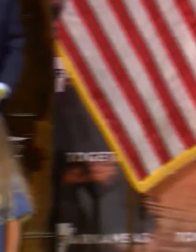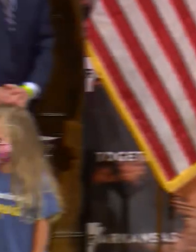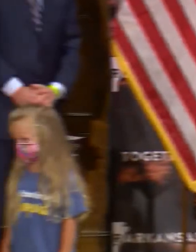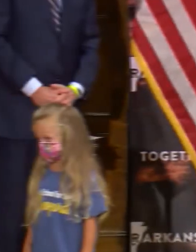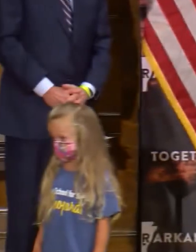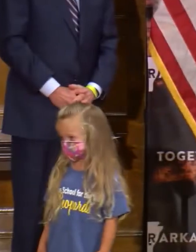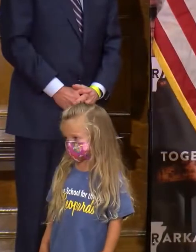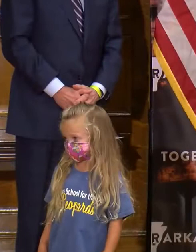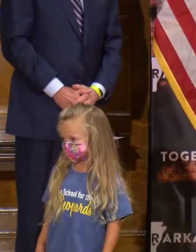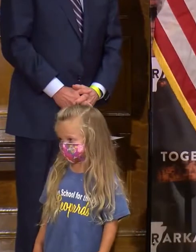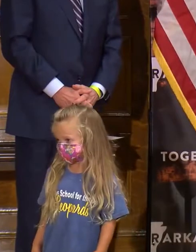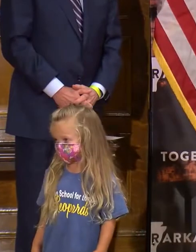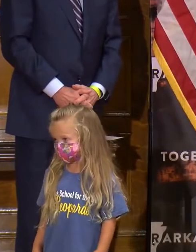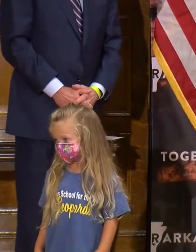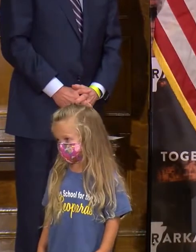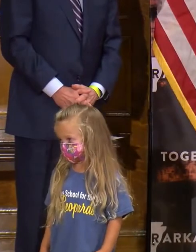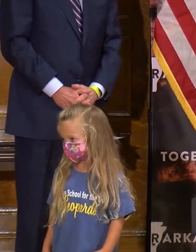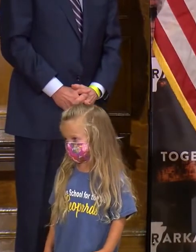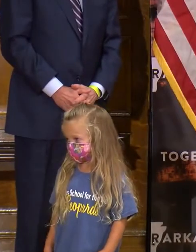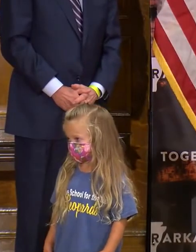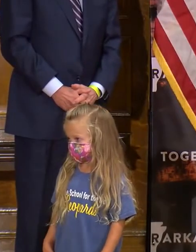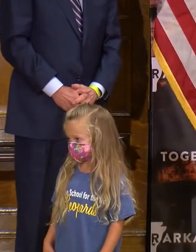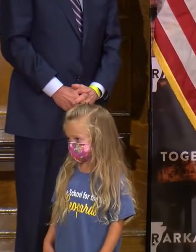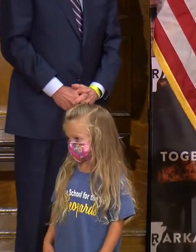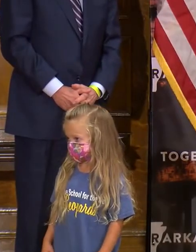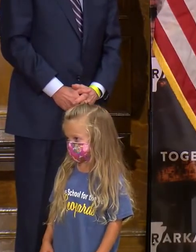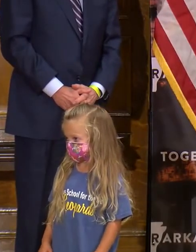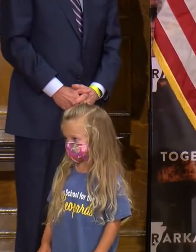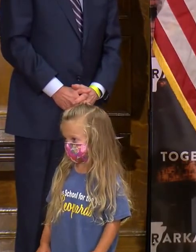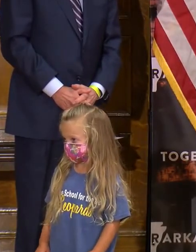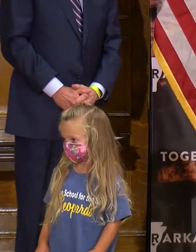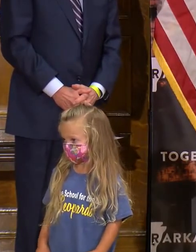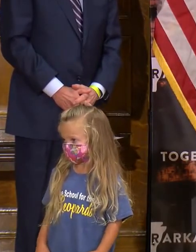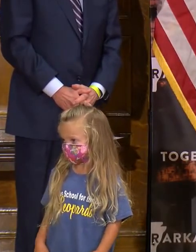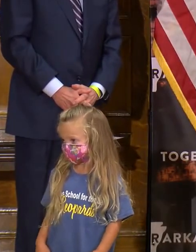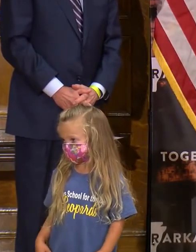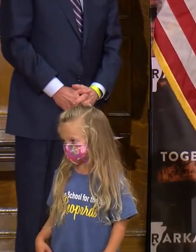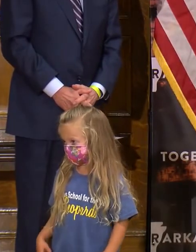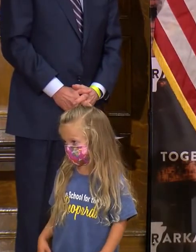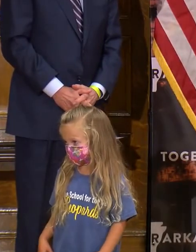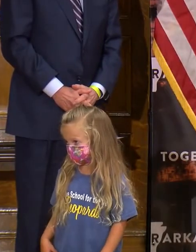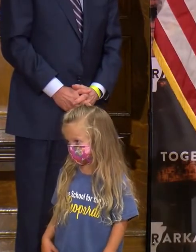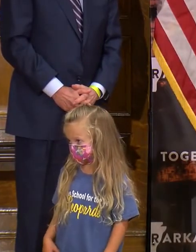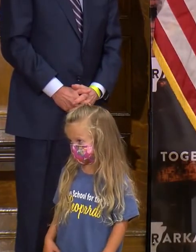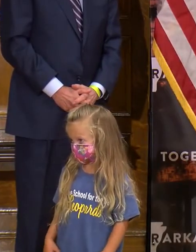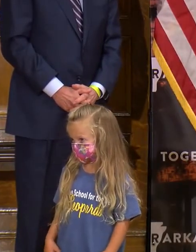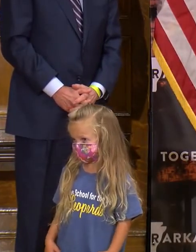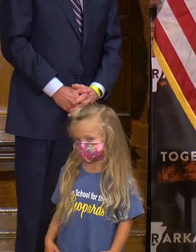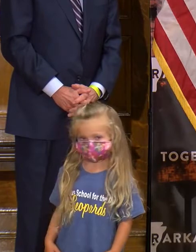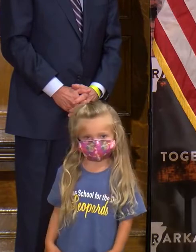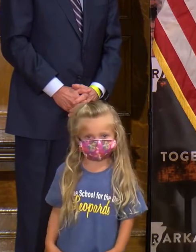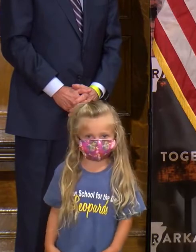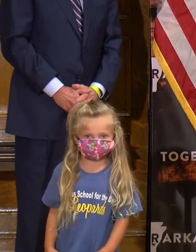I practice social distancing of six feet.